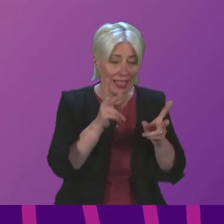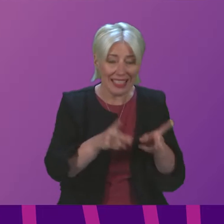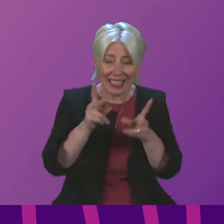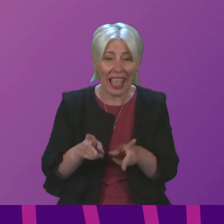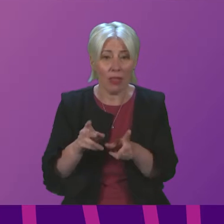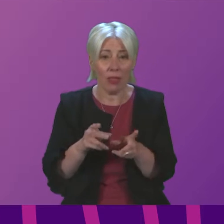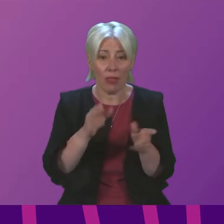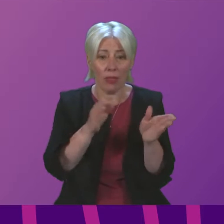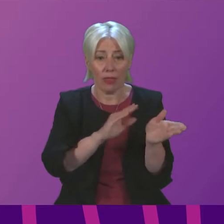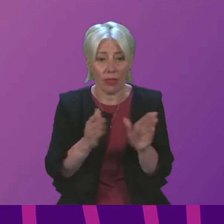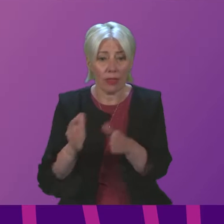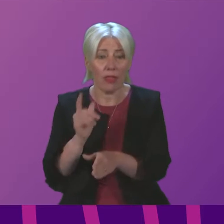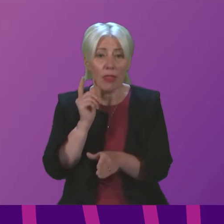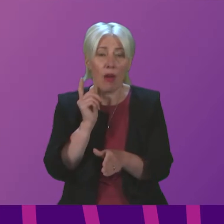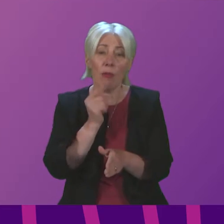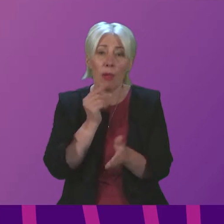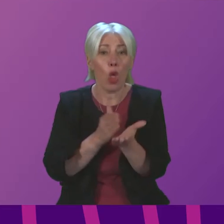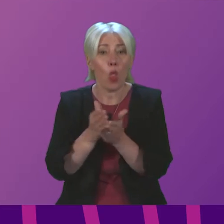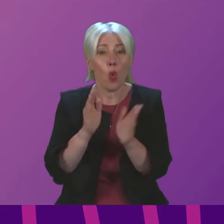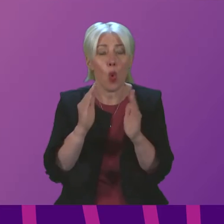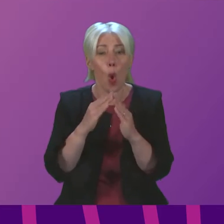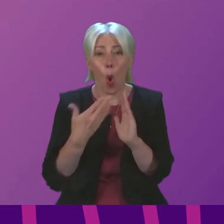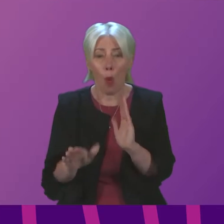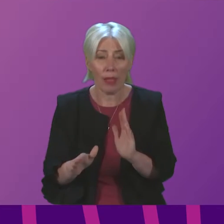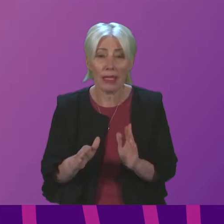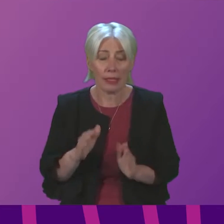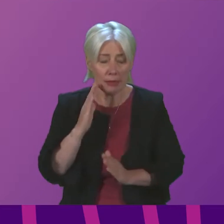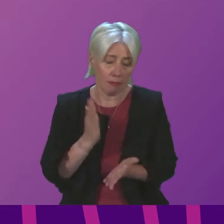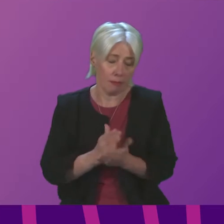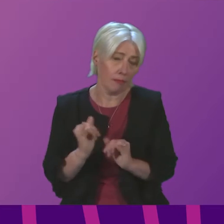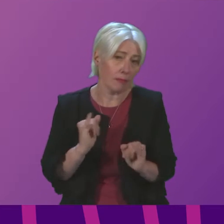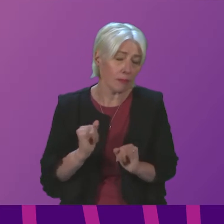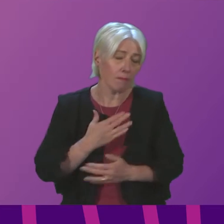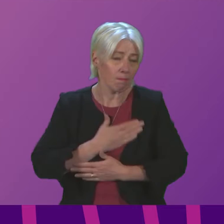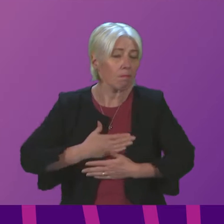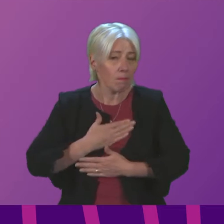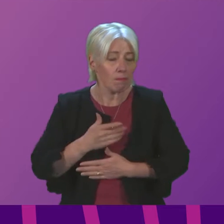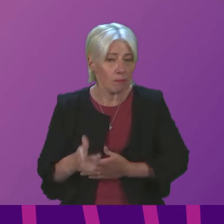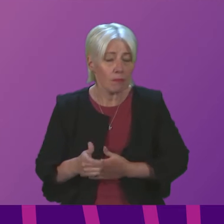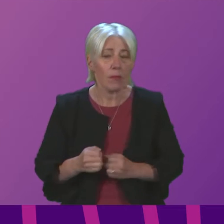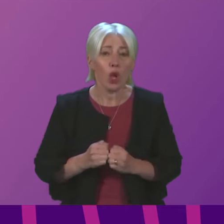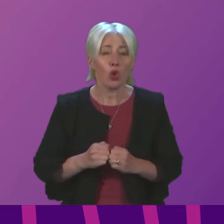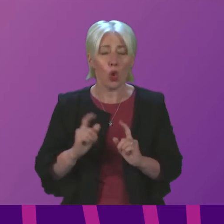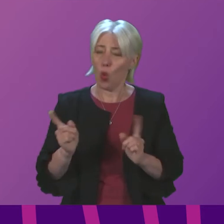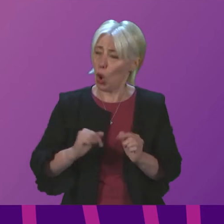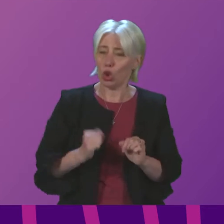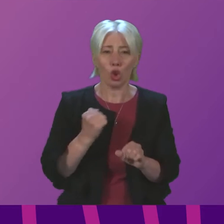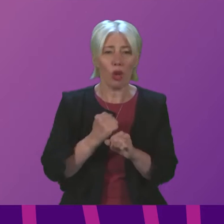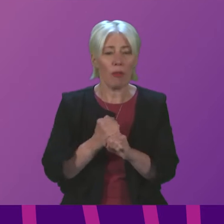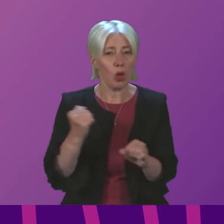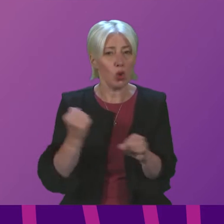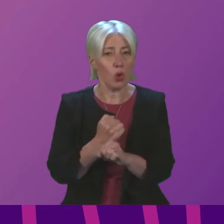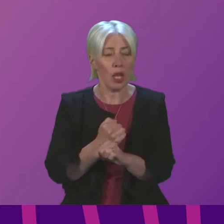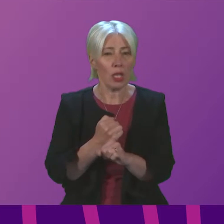homelessness is a tragedy, and my thoughts are very much with those who have lost loved ones. Can the Cabinet Secretary outline what measures the Scottish Government is taking to